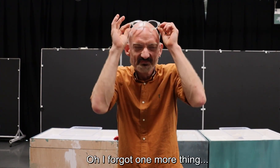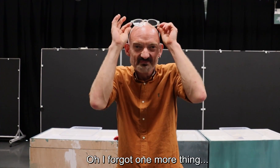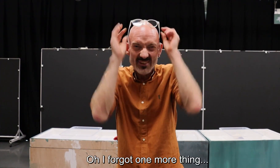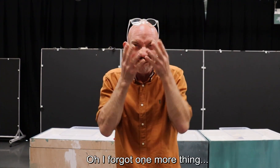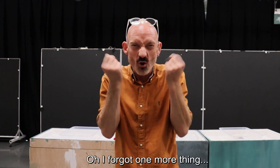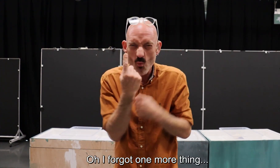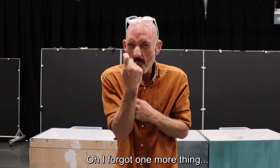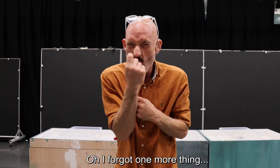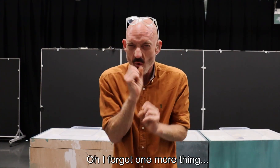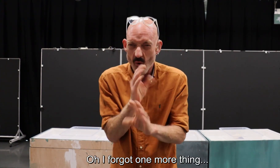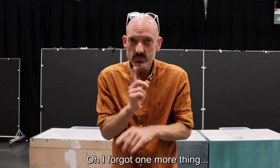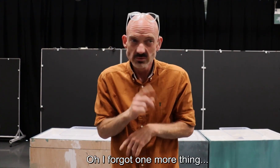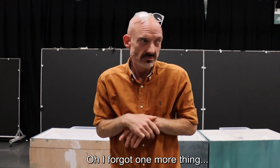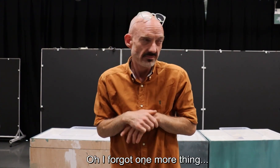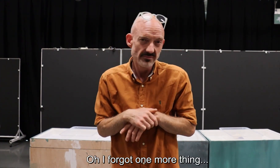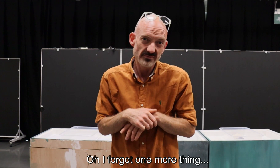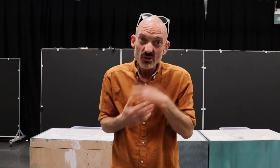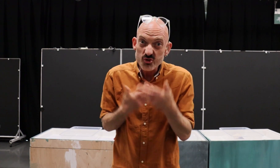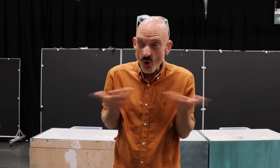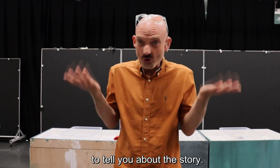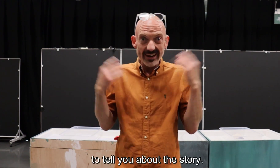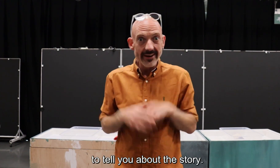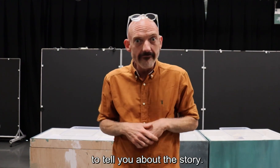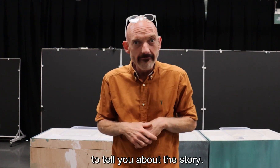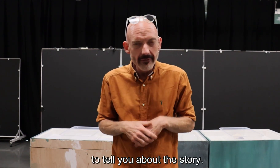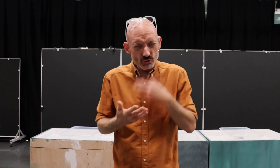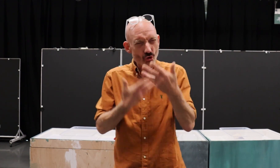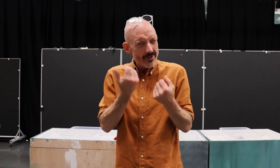Oh, I forgot one more thing. To tell you about the story.